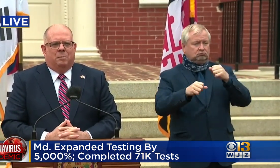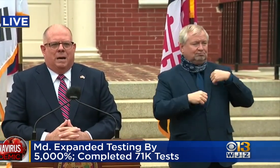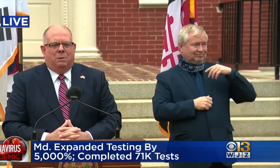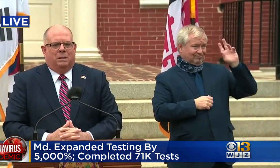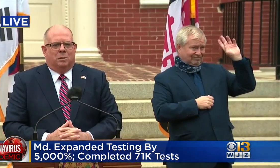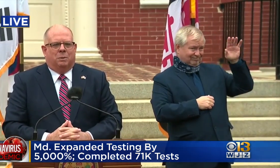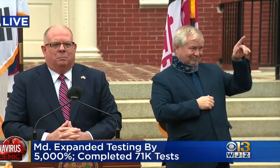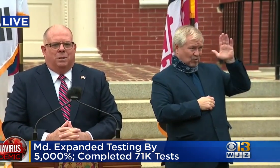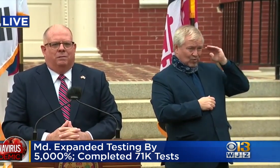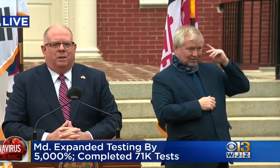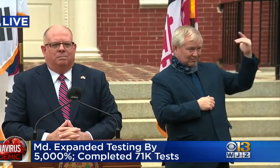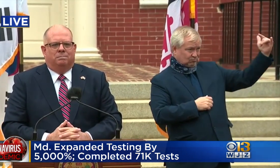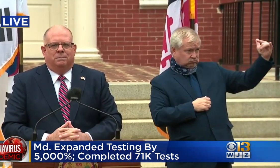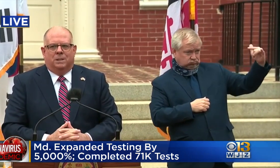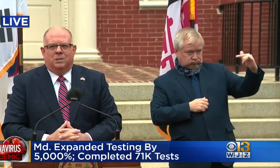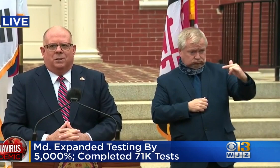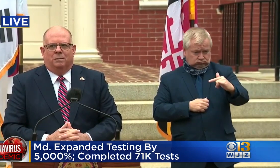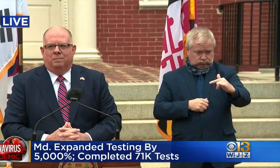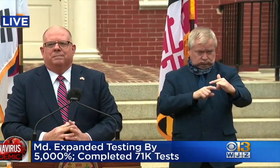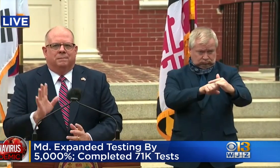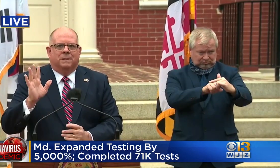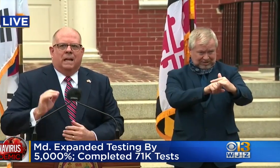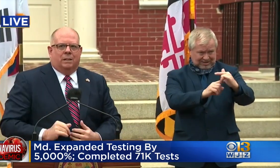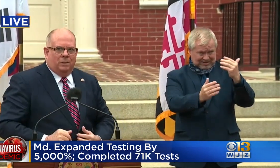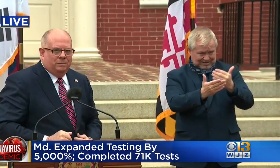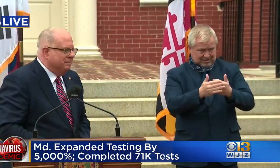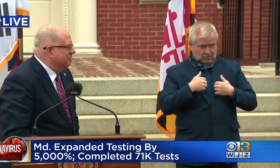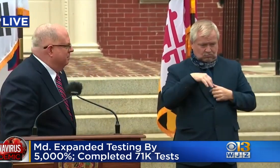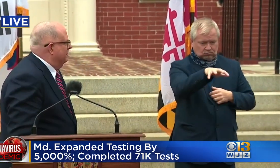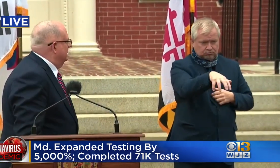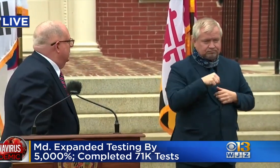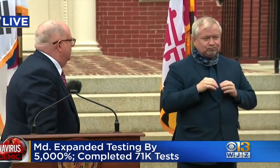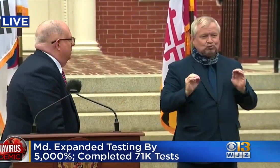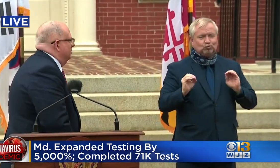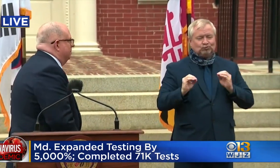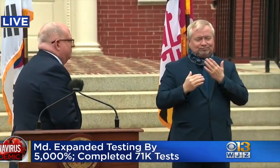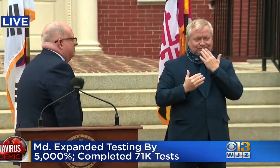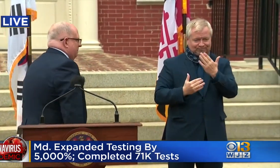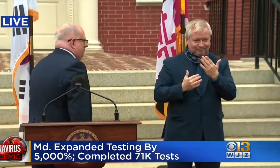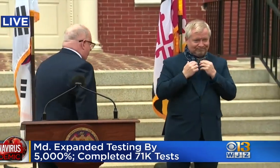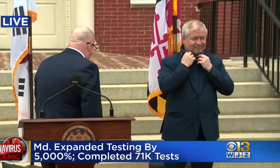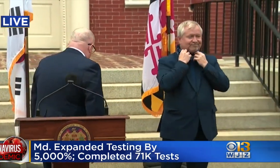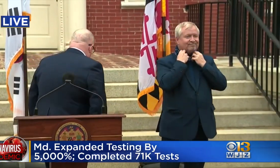how that came about, but that was a big part of our concern. Thank you. Thank you.